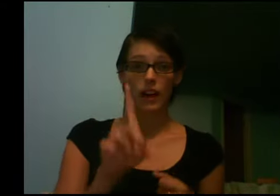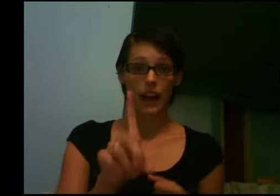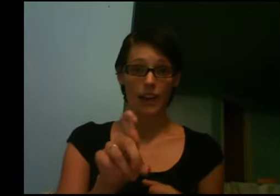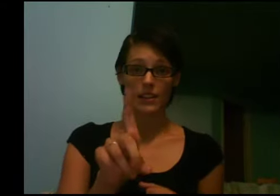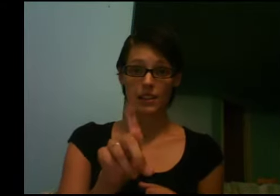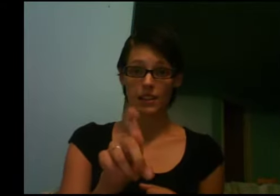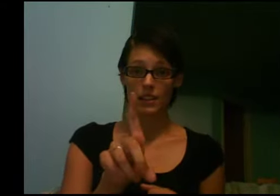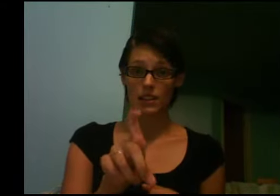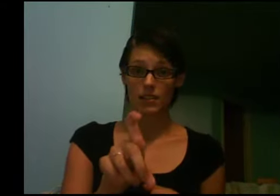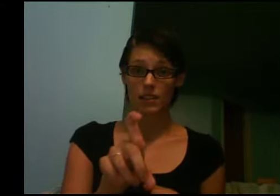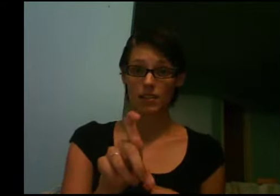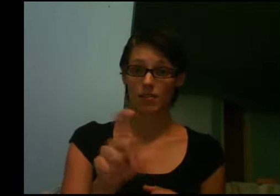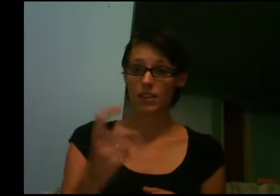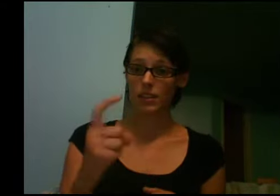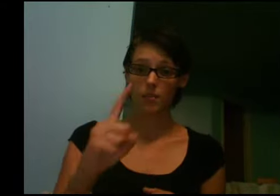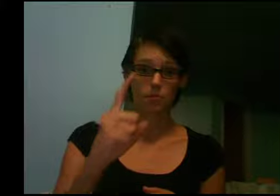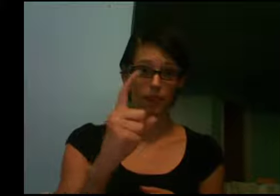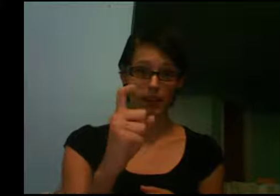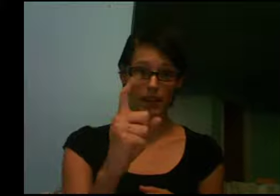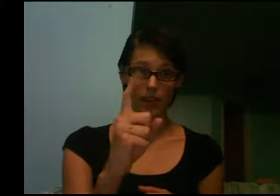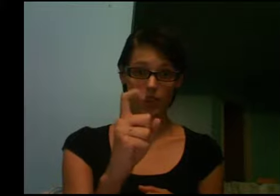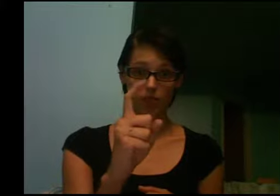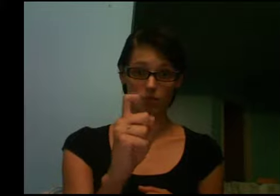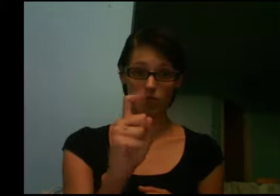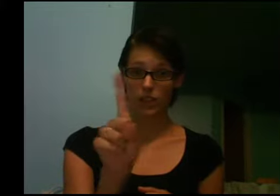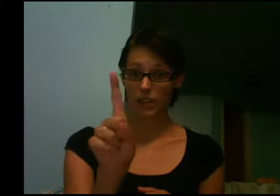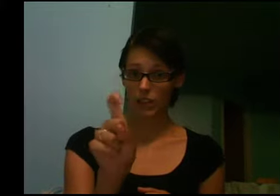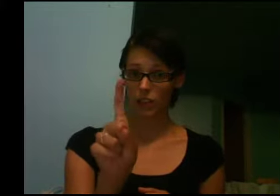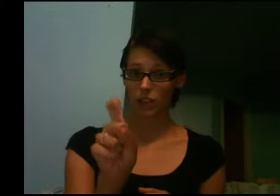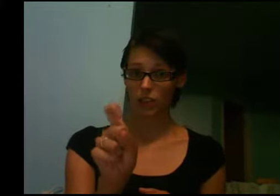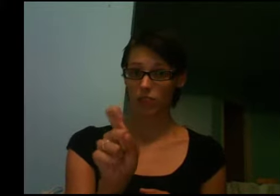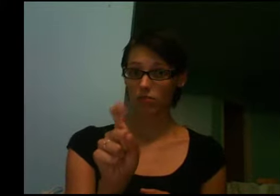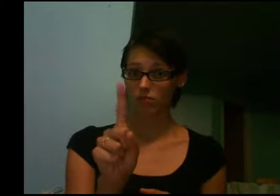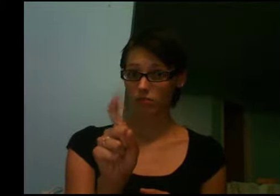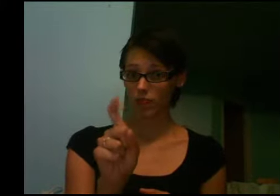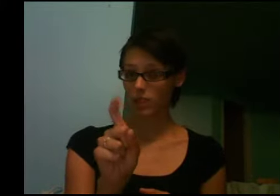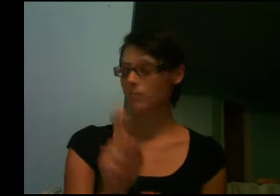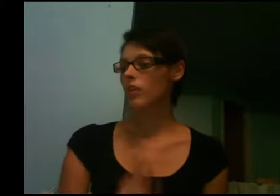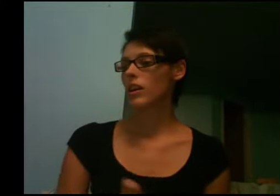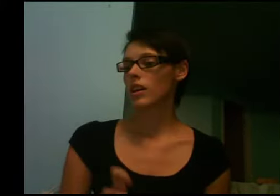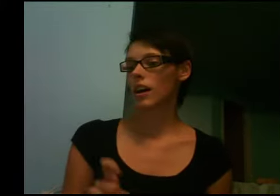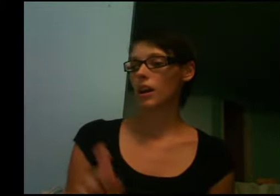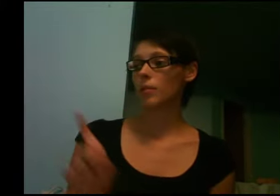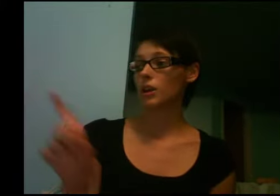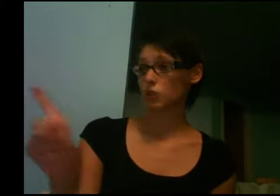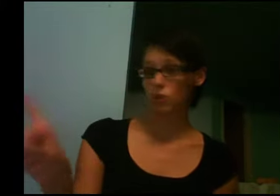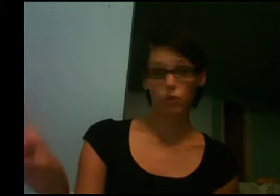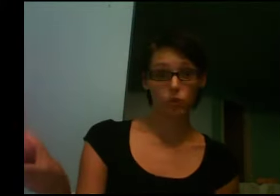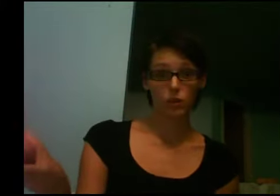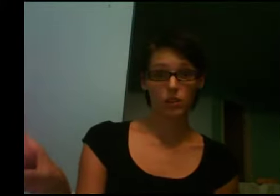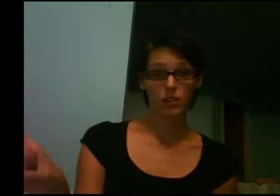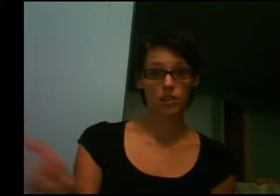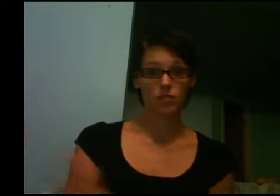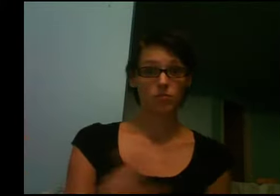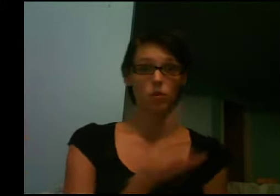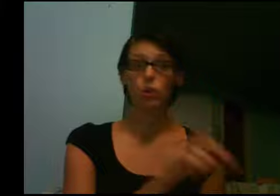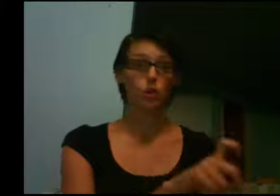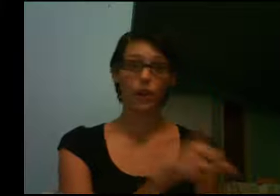Ask is this. It's bending your index finger like this. And you do it towards who you're